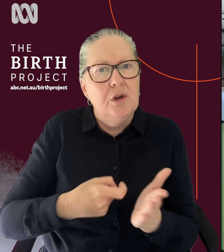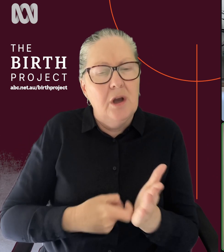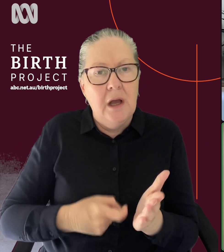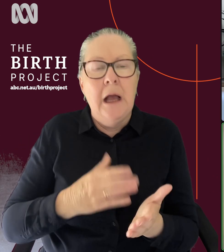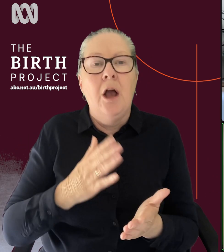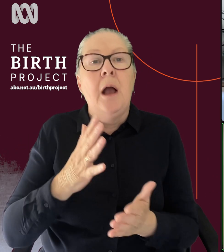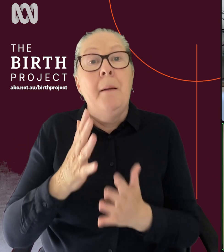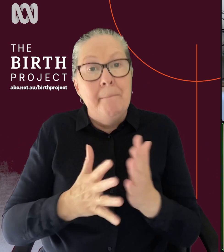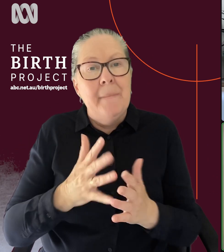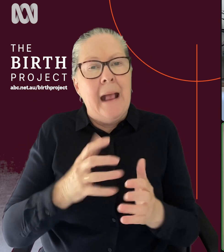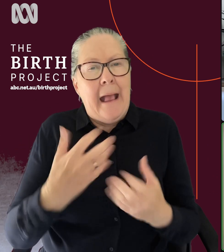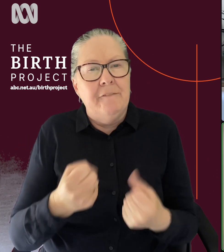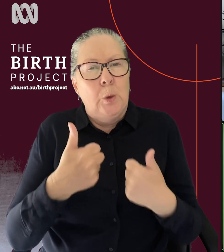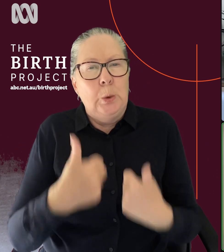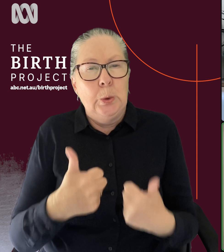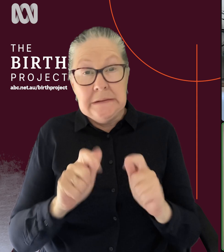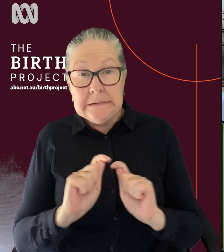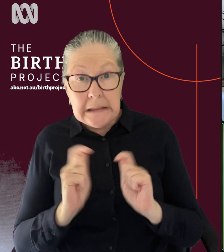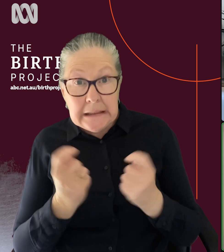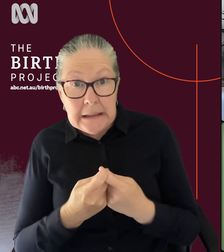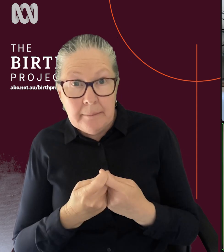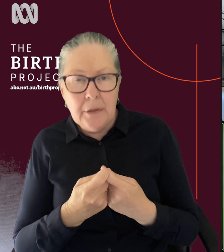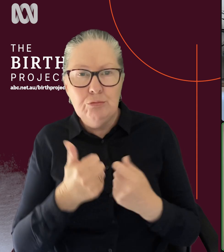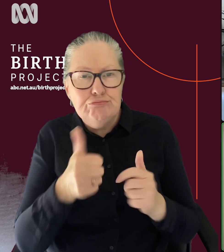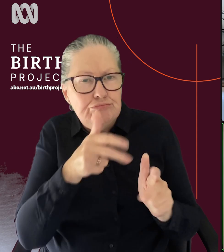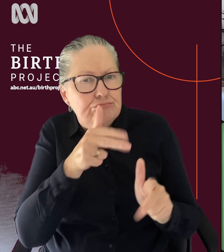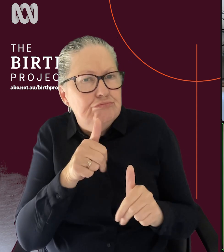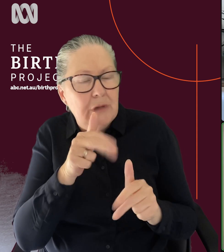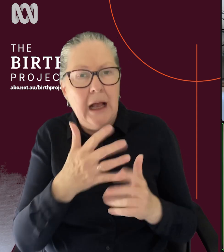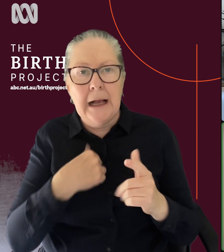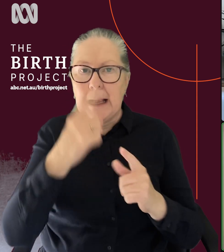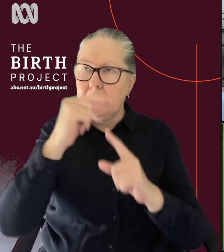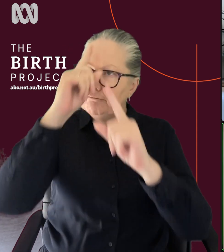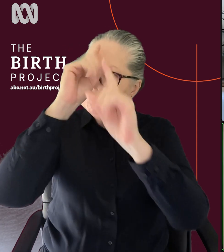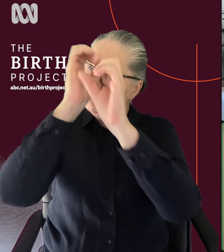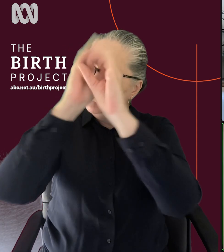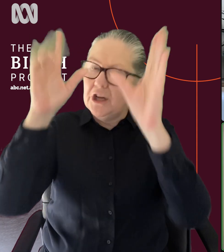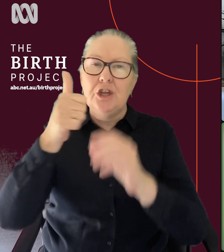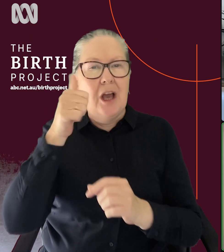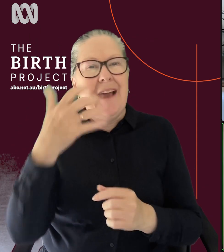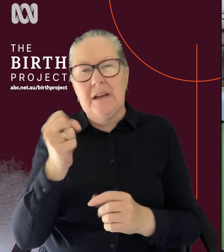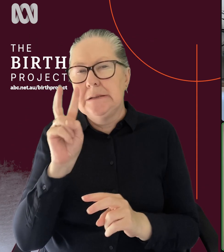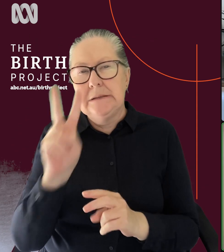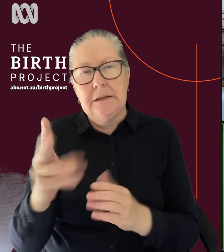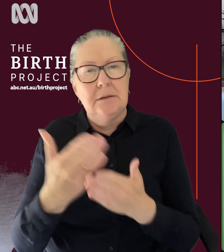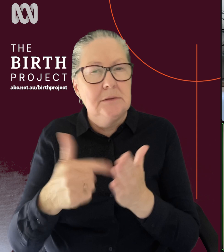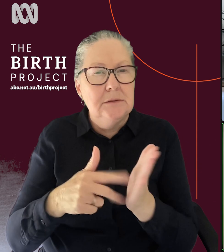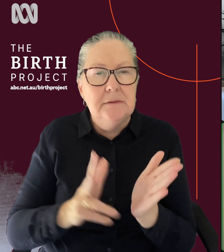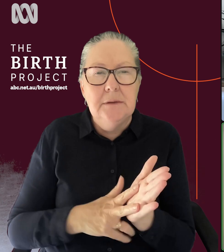kind of creating that team, that nurtured environment that you can also visualize, because I think we've seen in the media where people don't know whether their